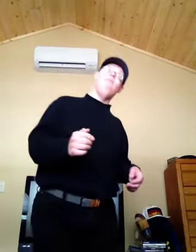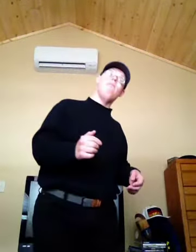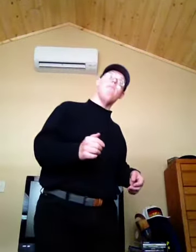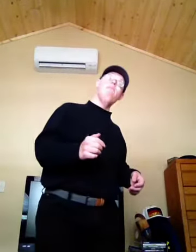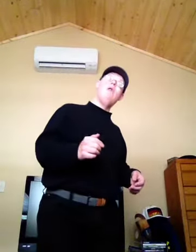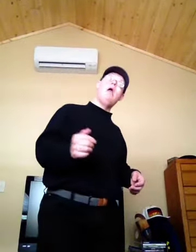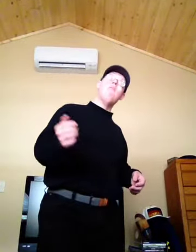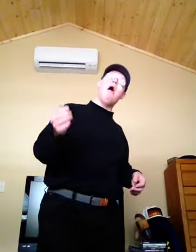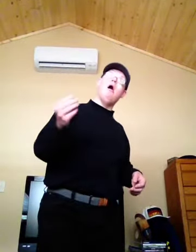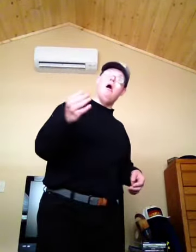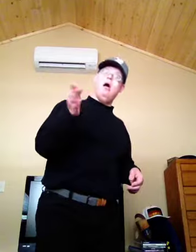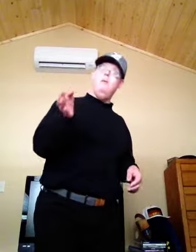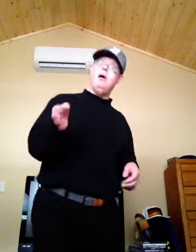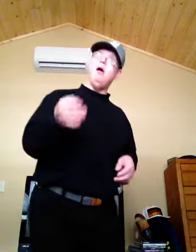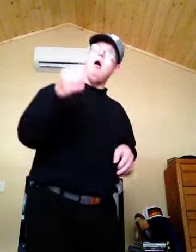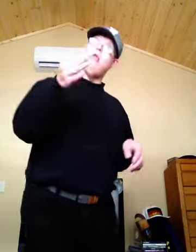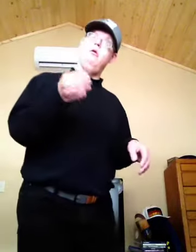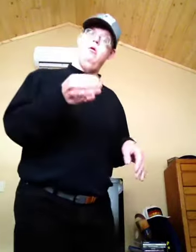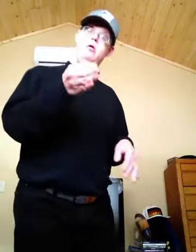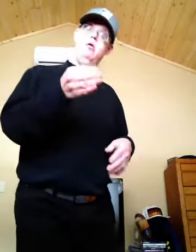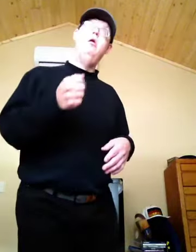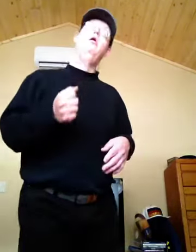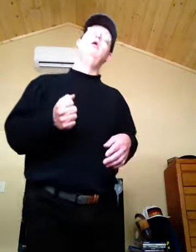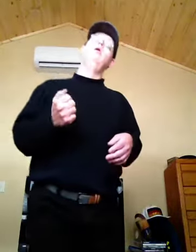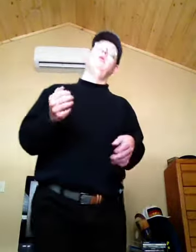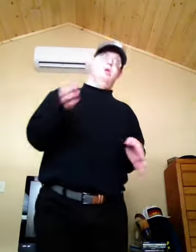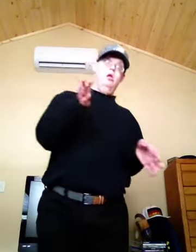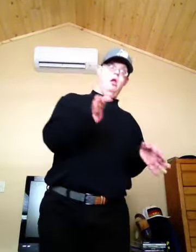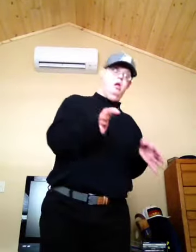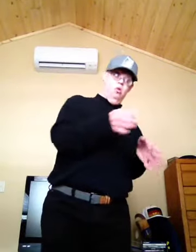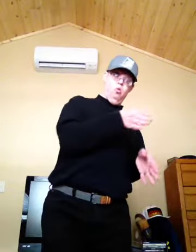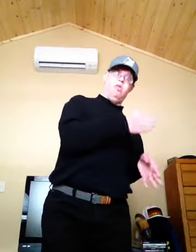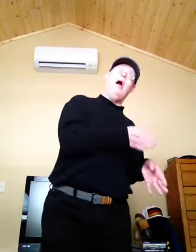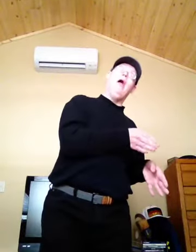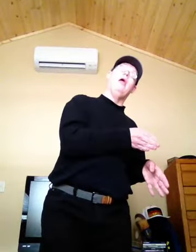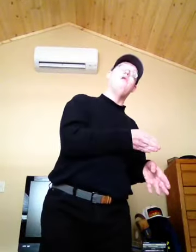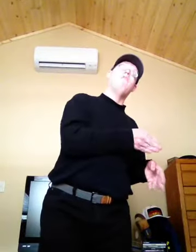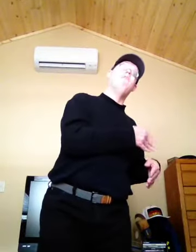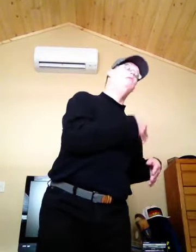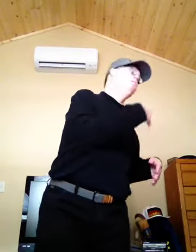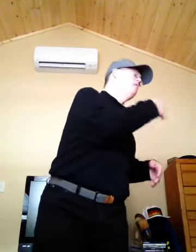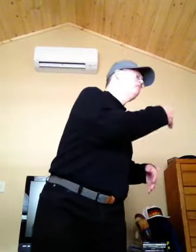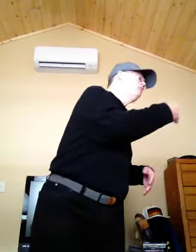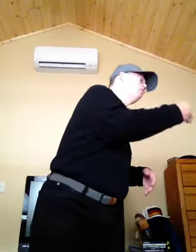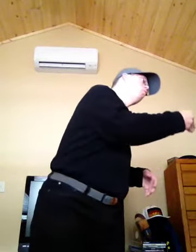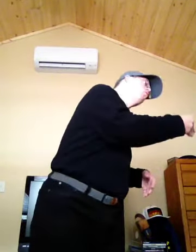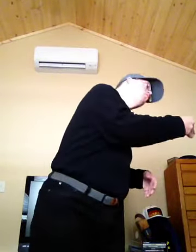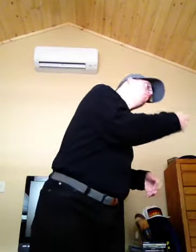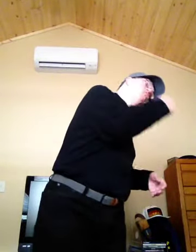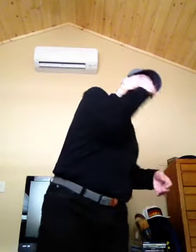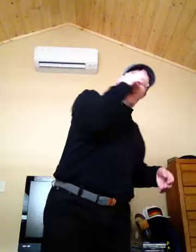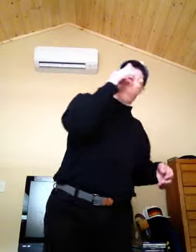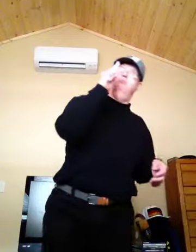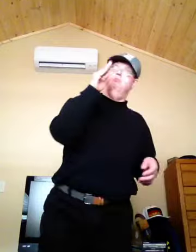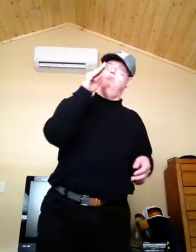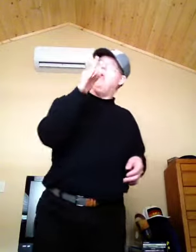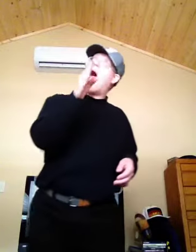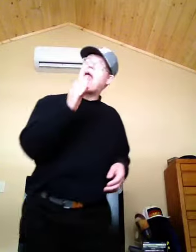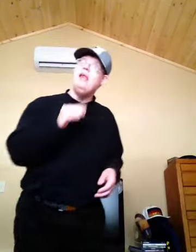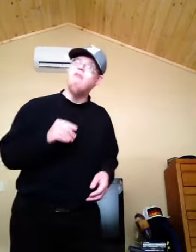And my other news that I get from different sources that I cannot